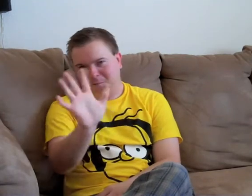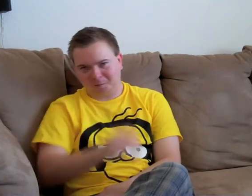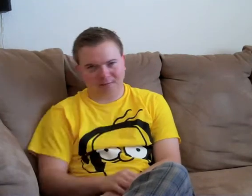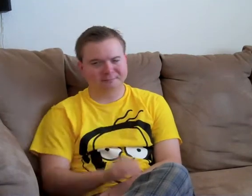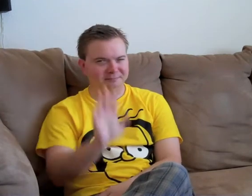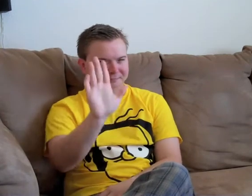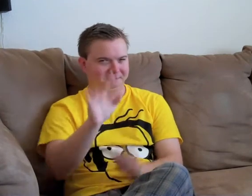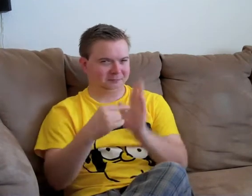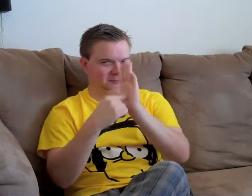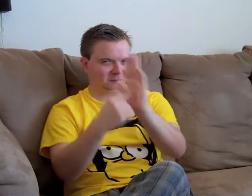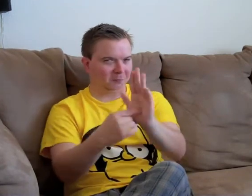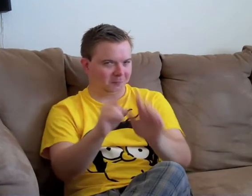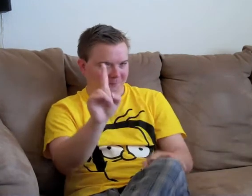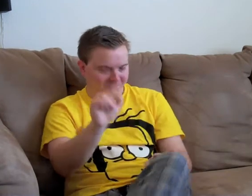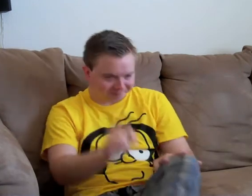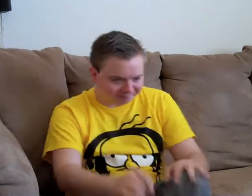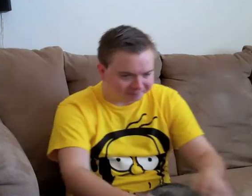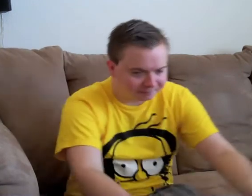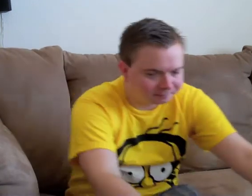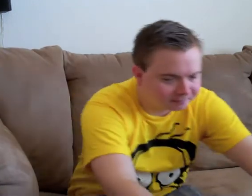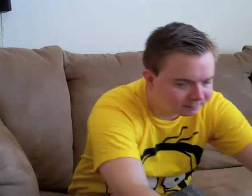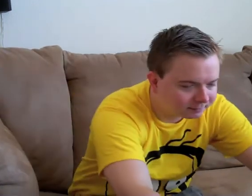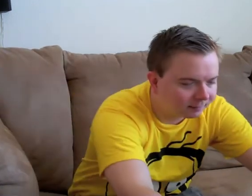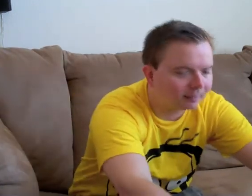No, no, no, not at all. Let me show you exactly what I mean.